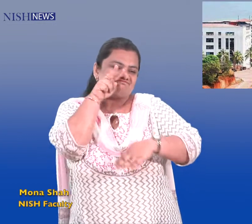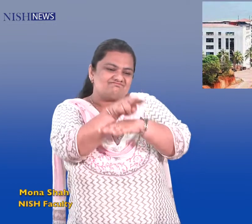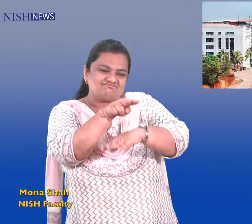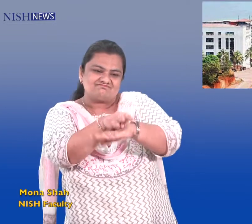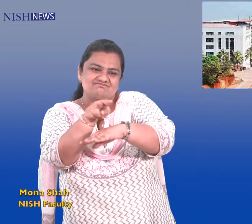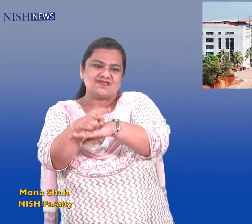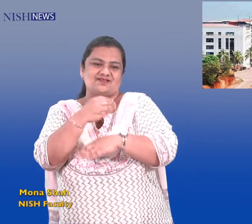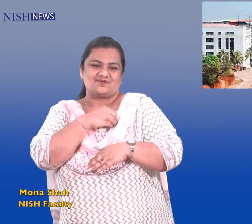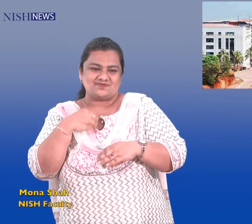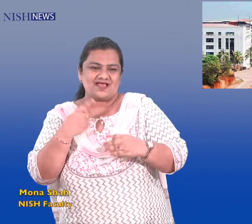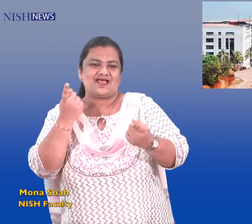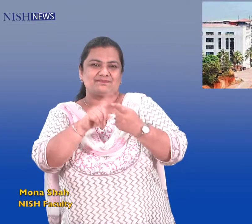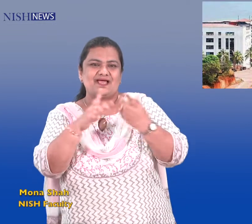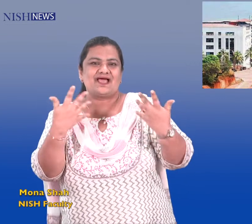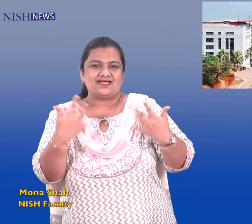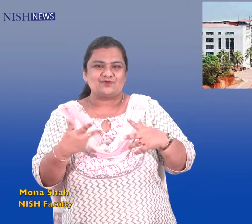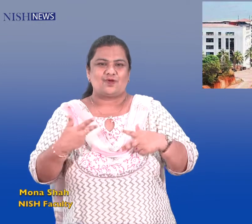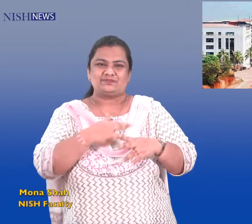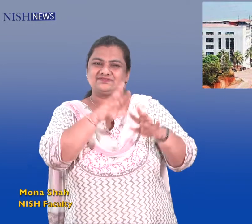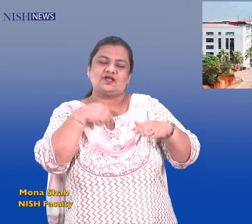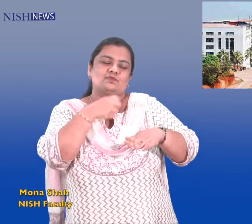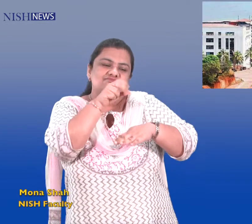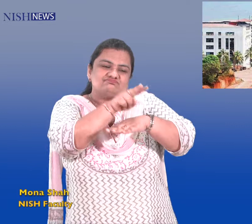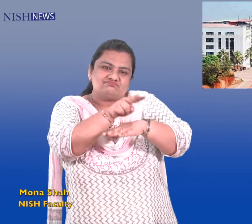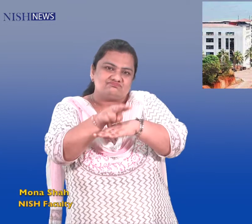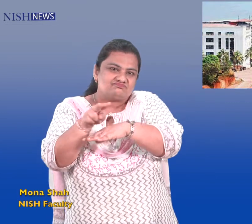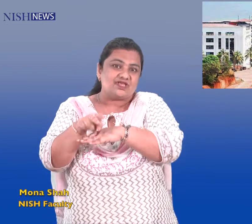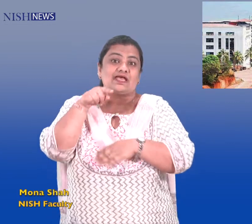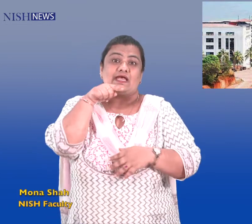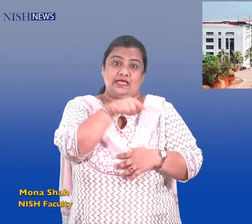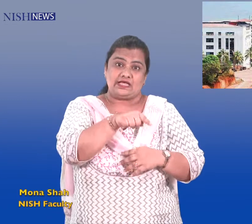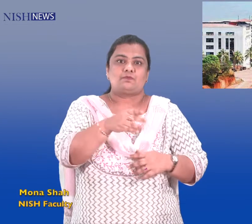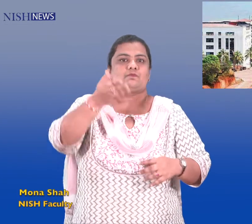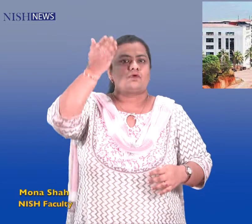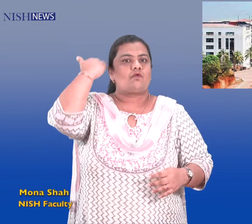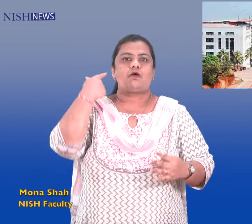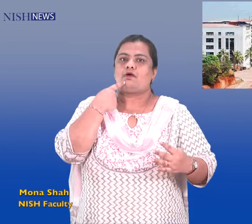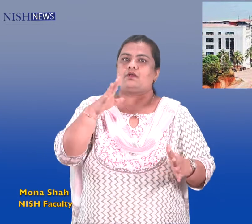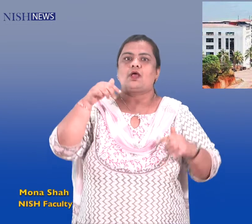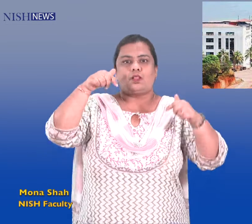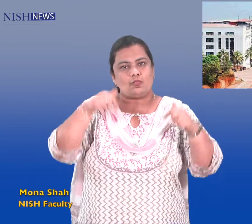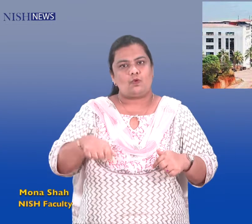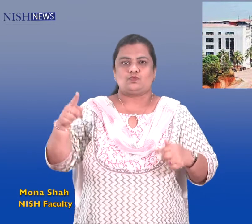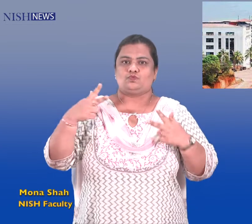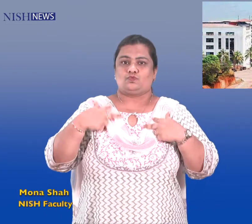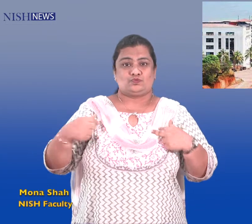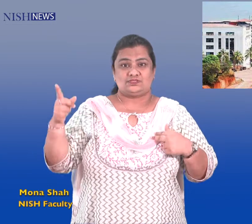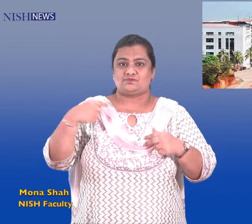restriction to intervene and if necessary initiate proceedings with regard to the admission process of the self-financing medical colleges in